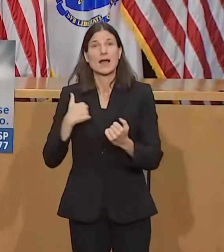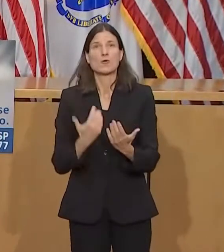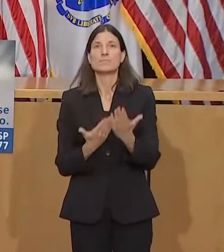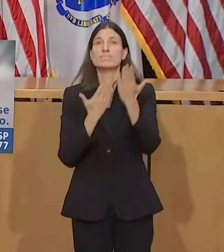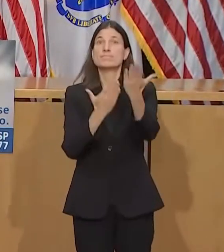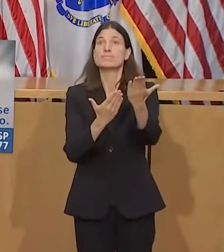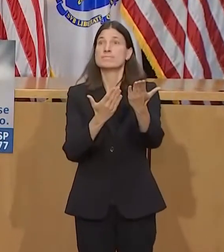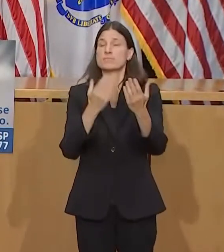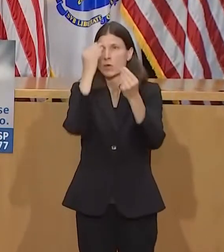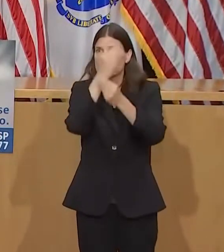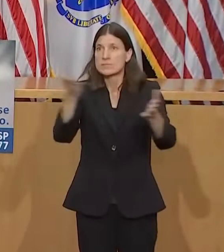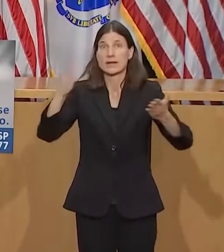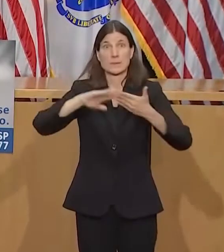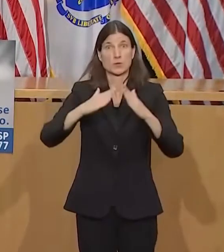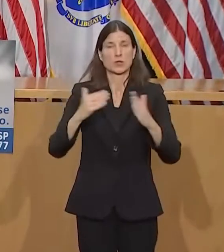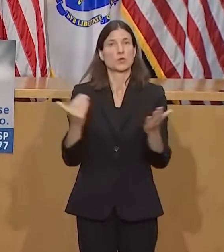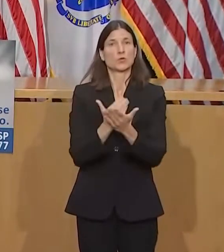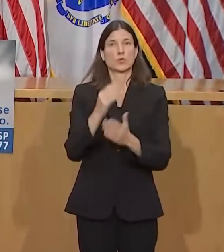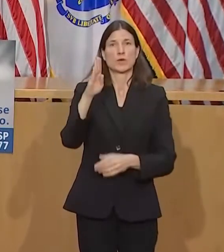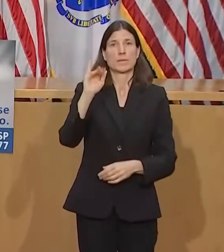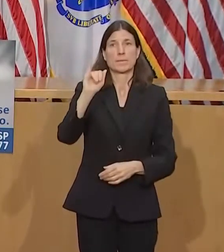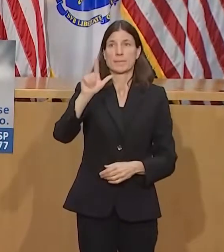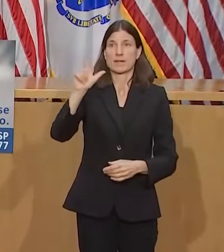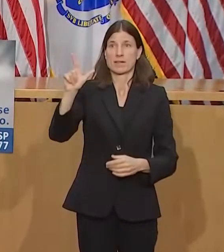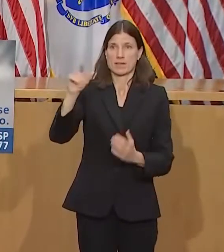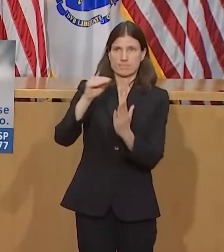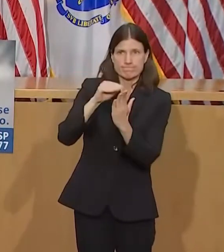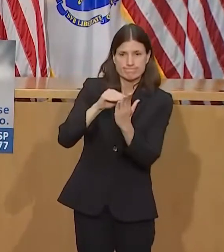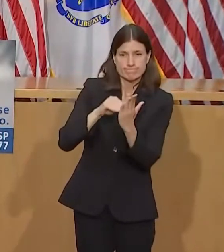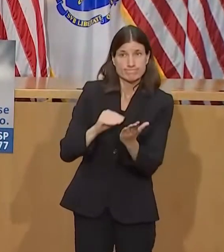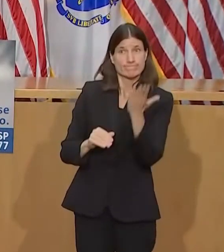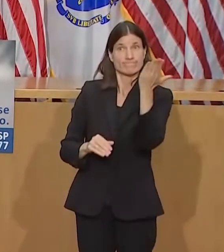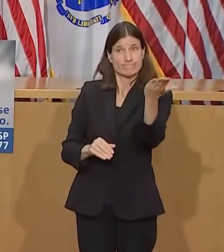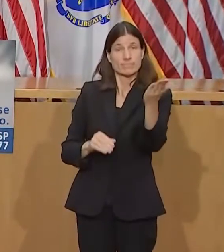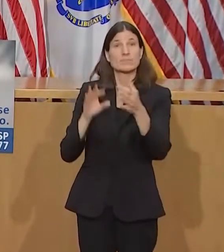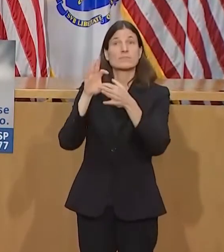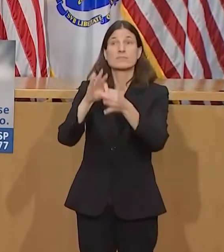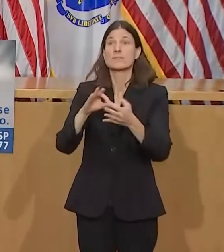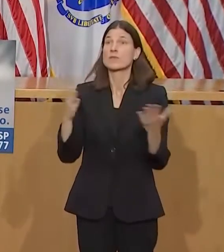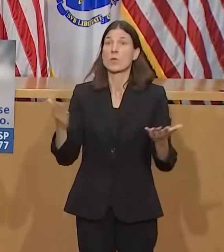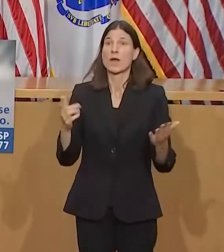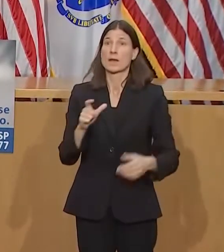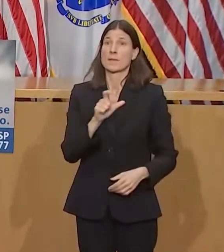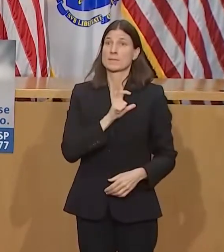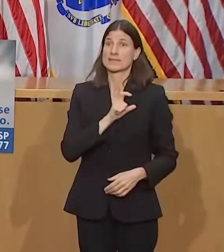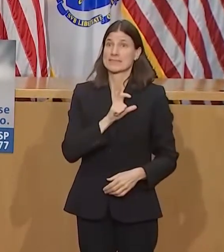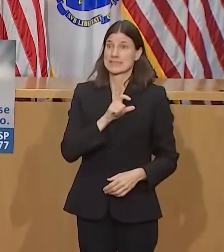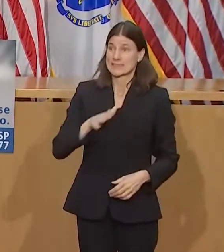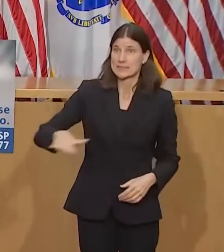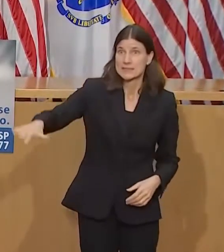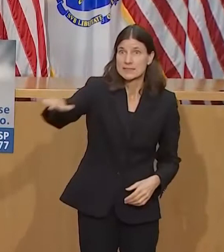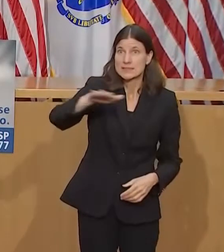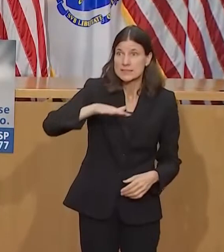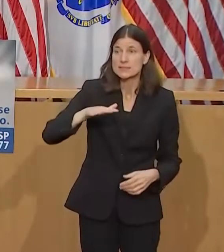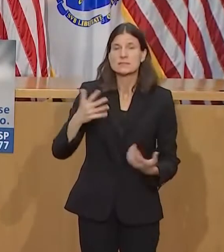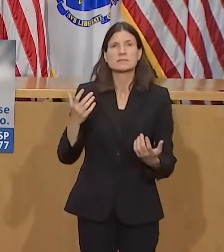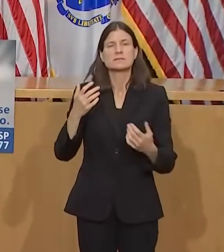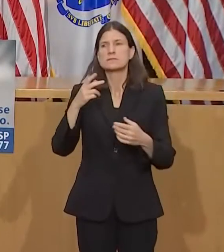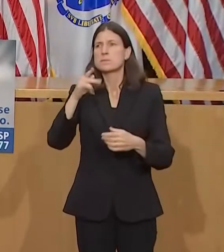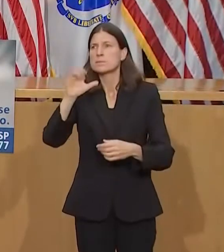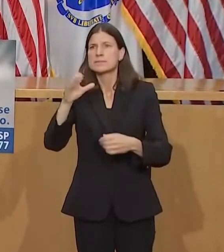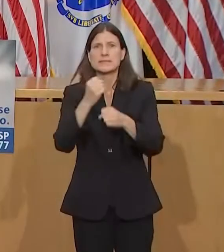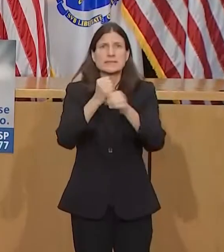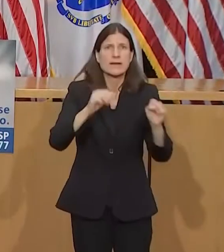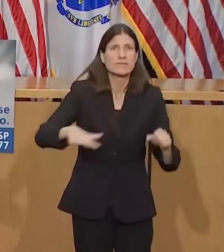The legislation is a product of several months worth of dialogue with members of the Black and Latino Legislative Caucus and with public safety